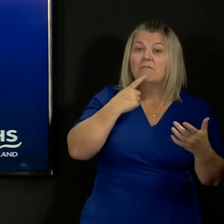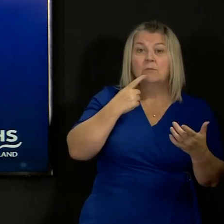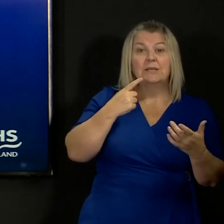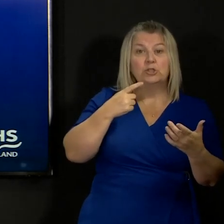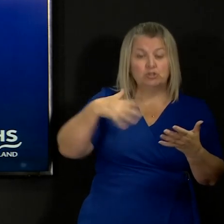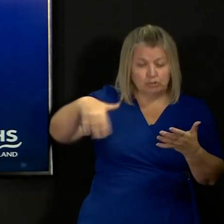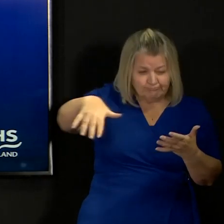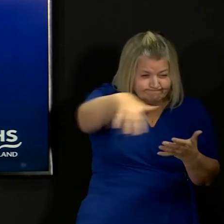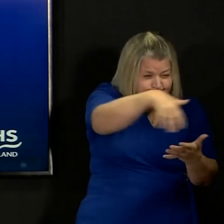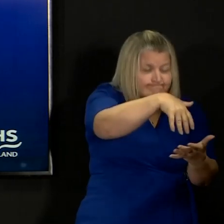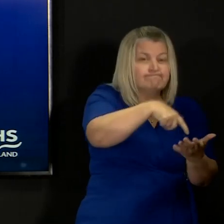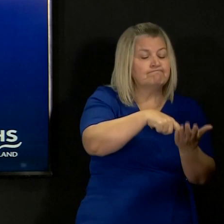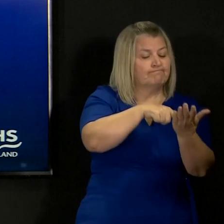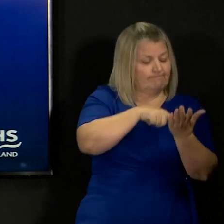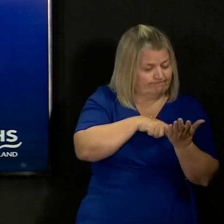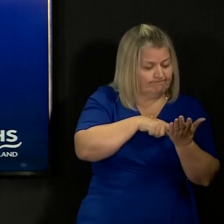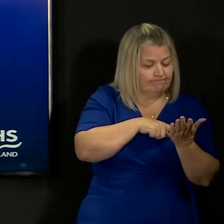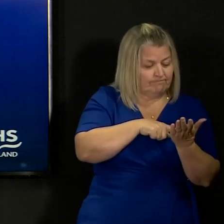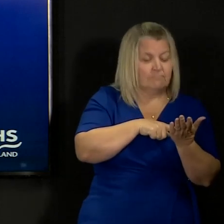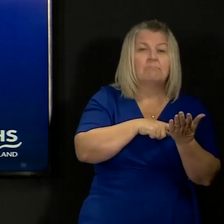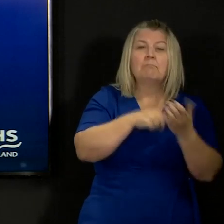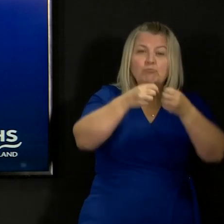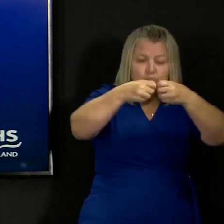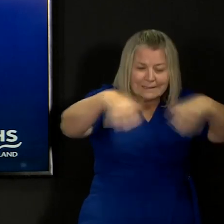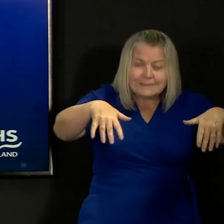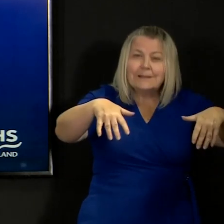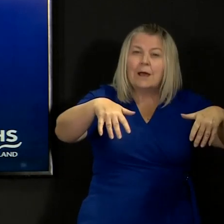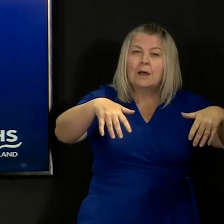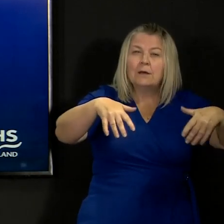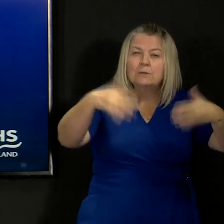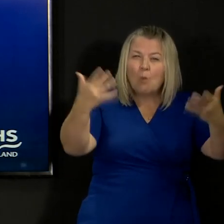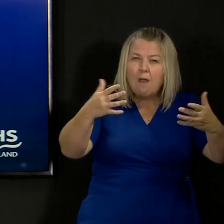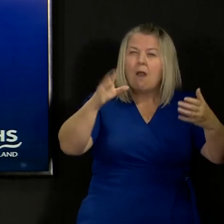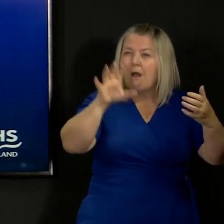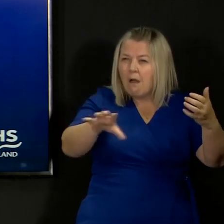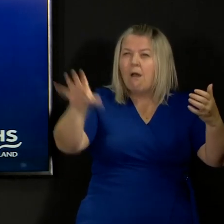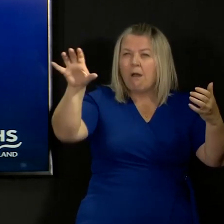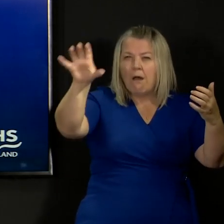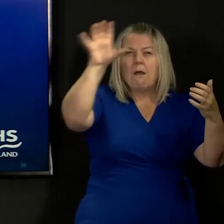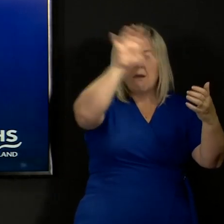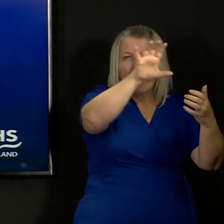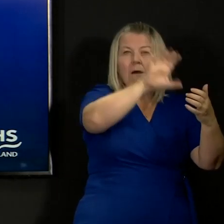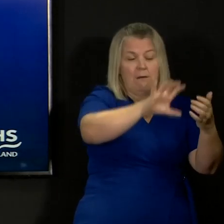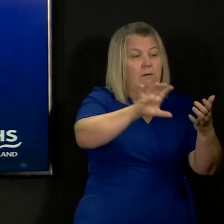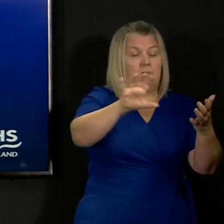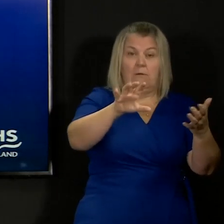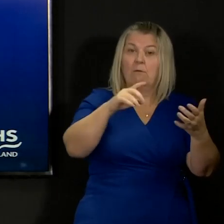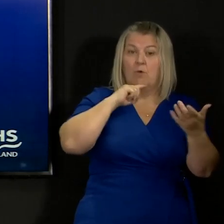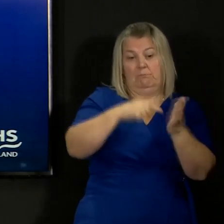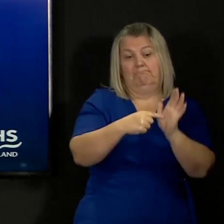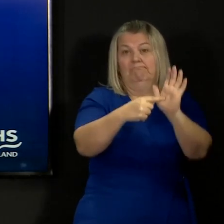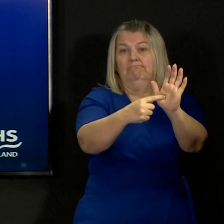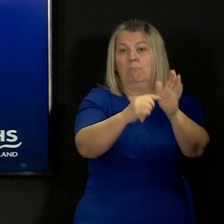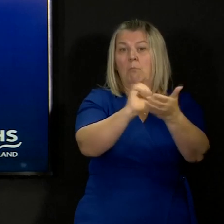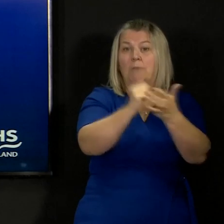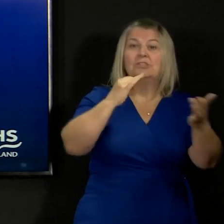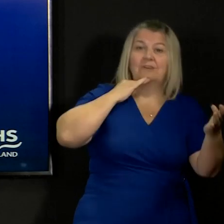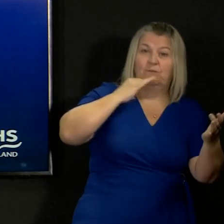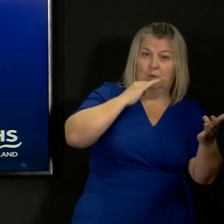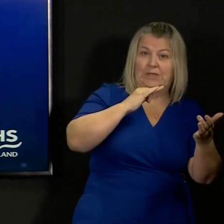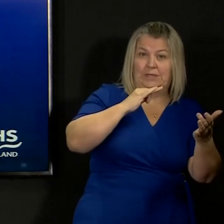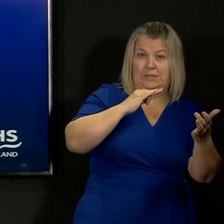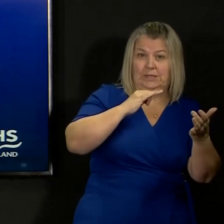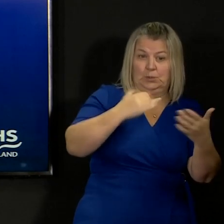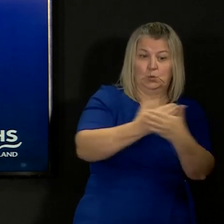First Minister said, as soon as possible, and then we will publish it weekly on an agreed date so that the progress that is being made,